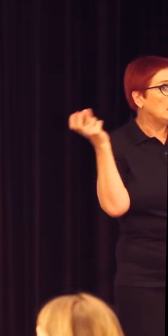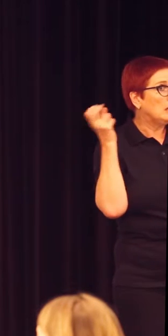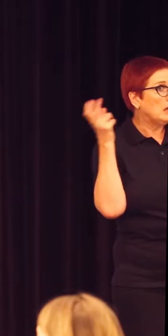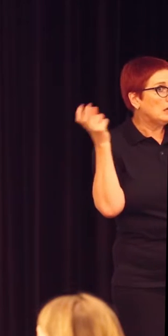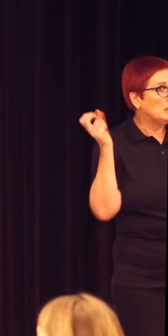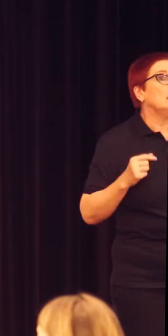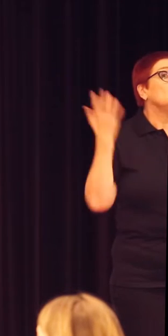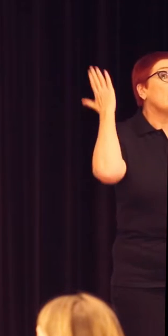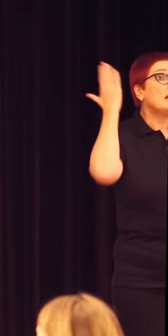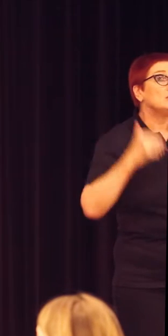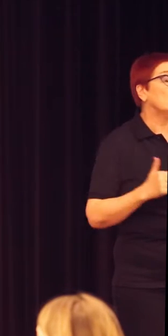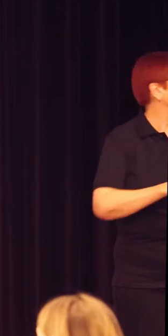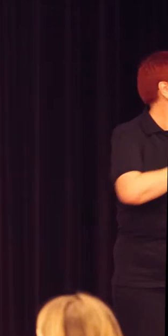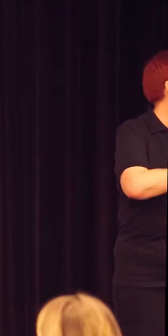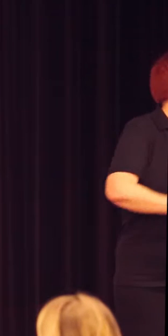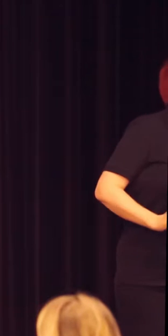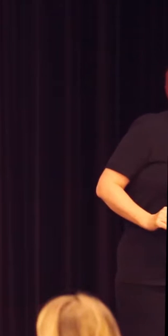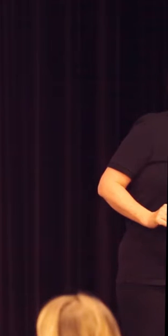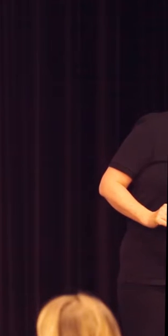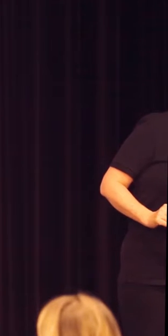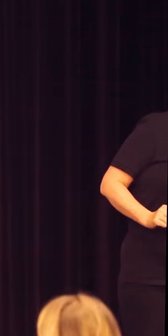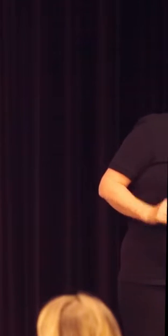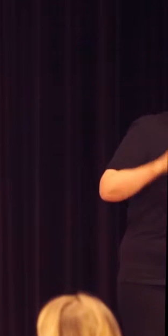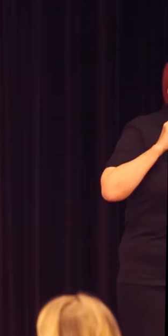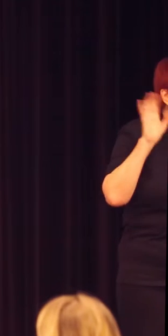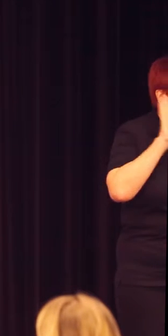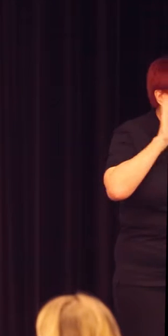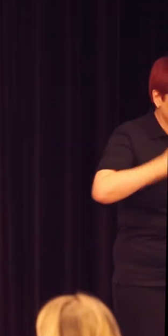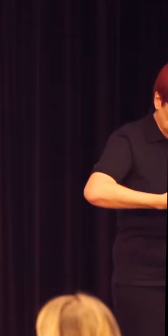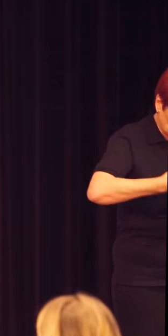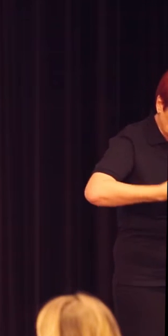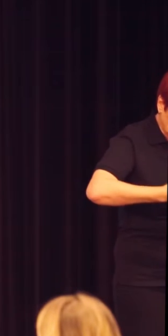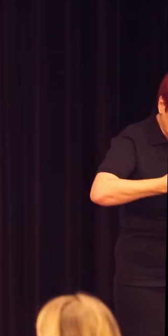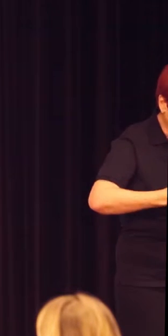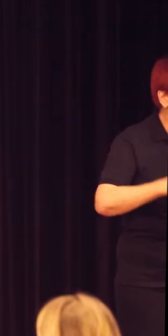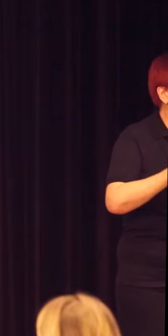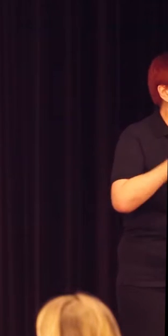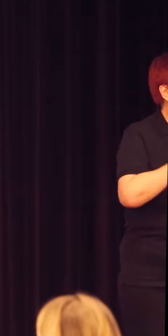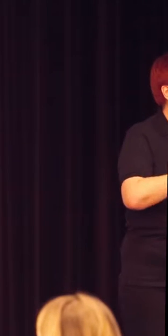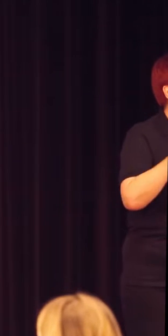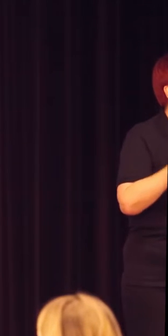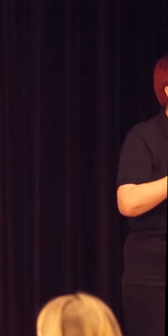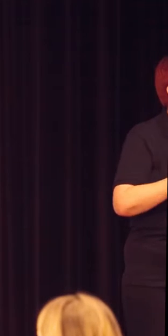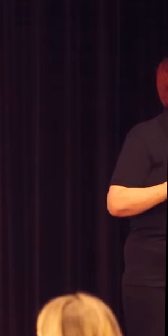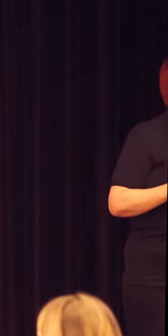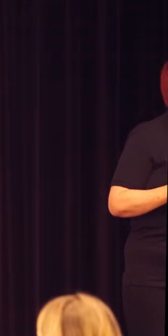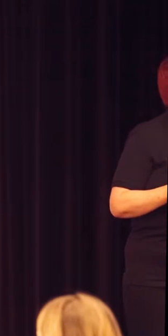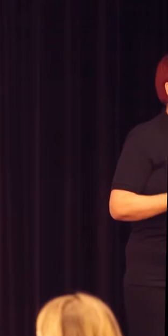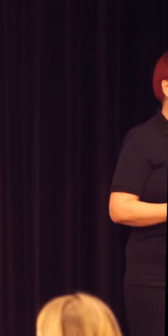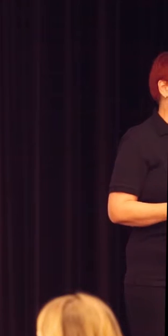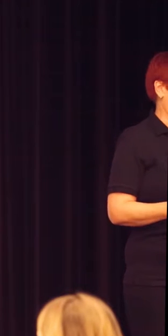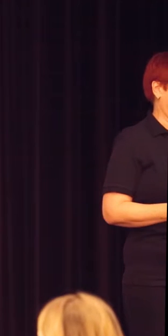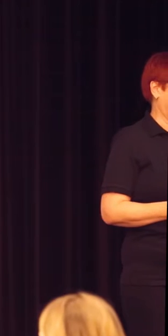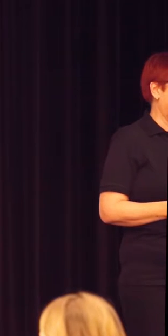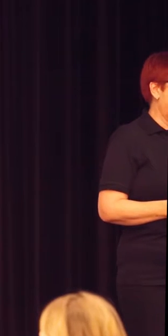chair next to them and going on Facebook and doing the online quiz. They are young. They are can